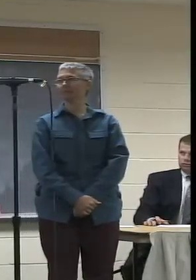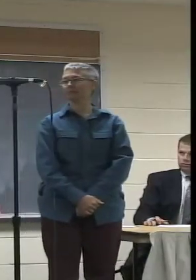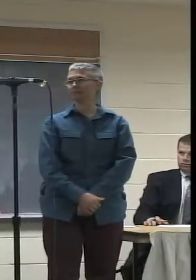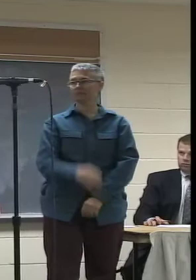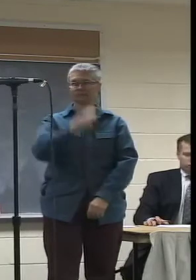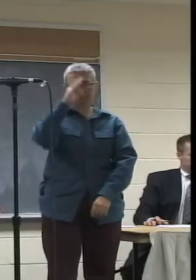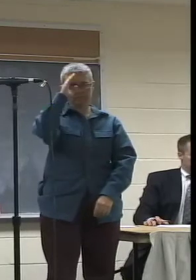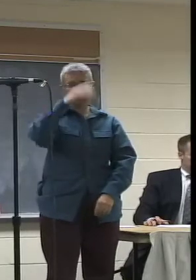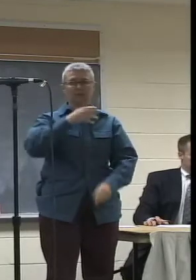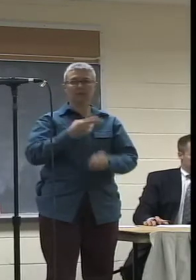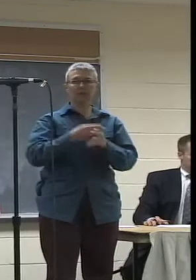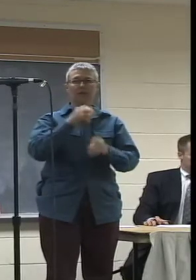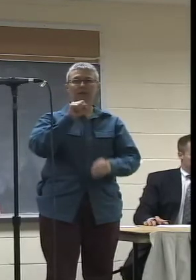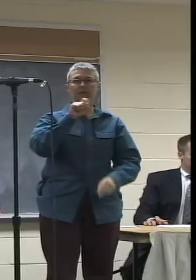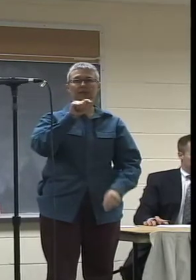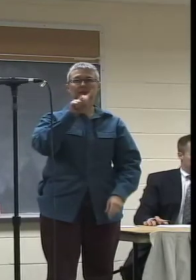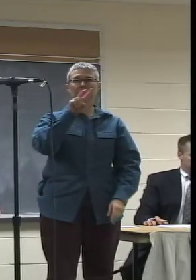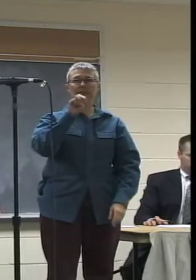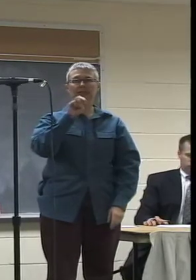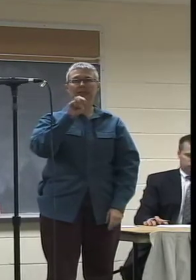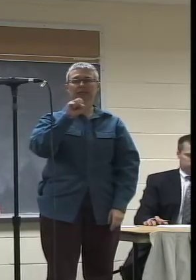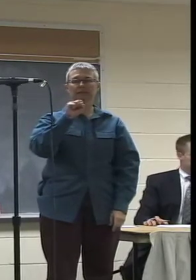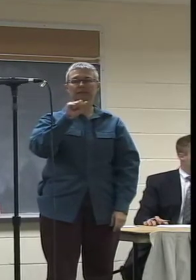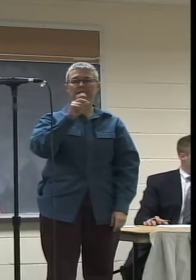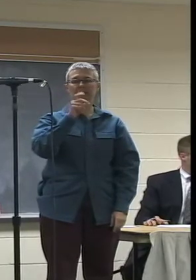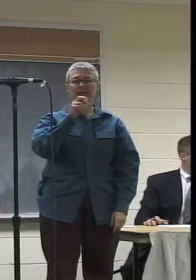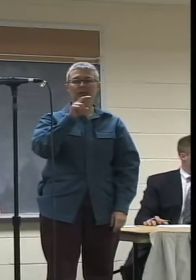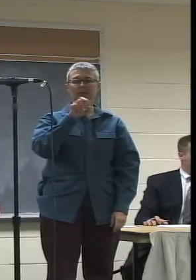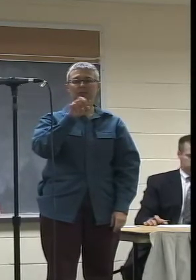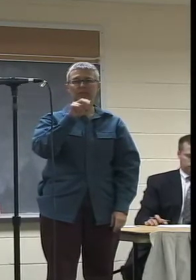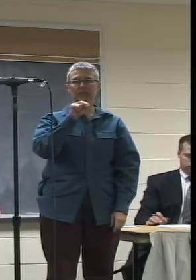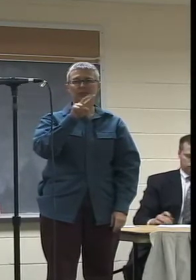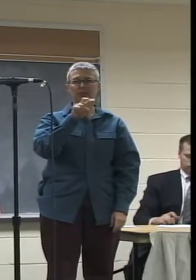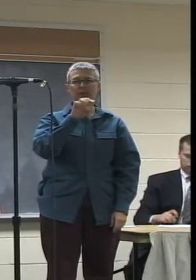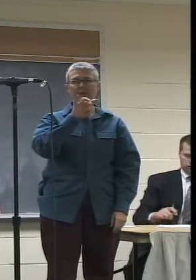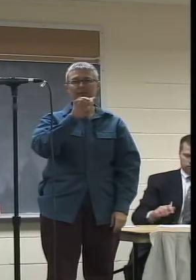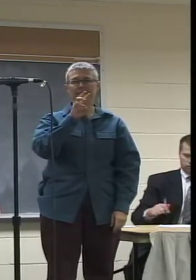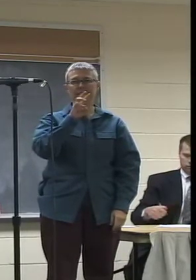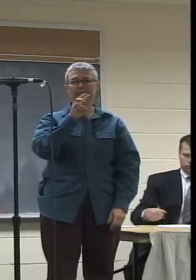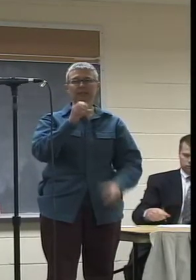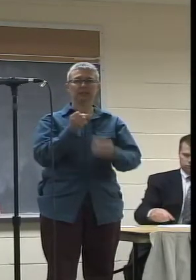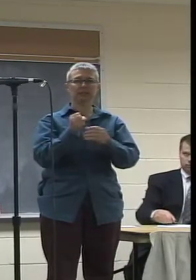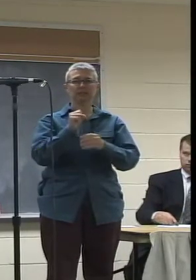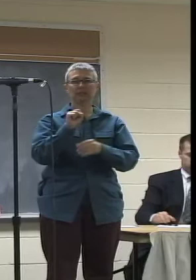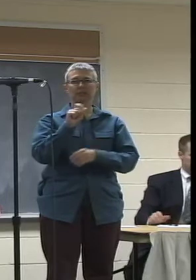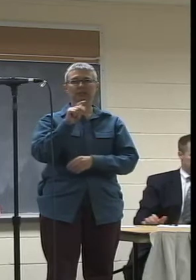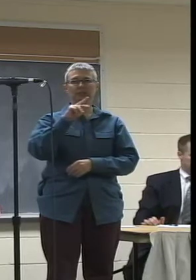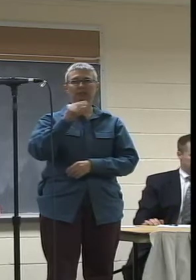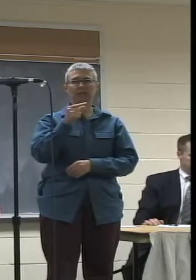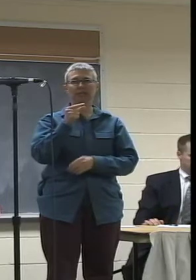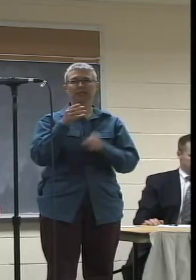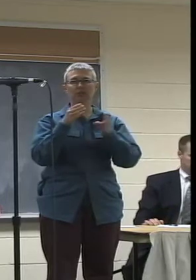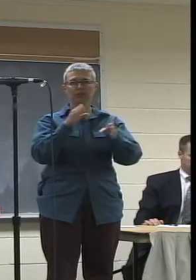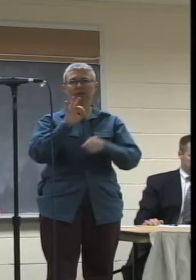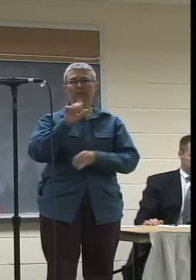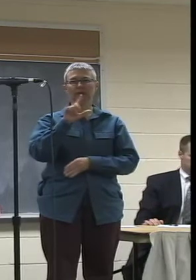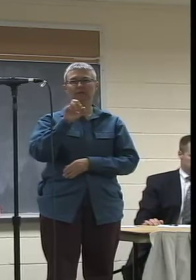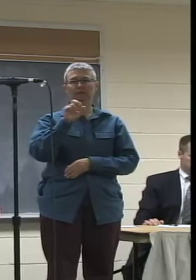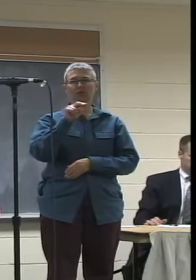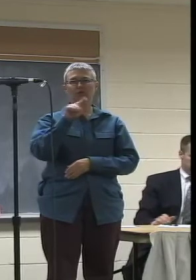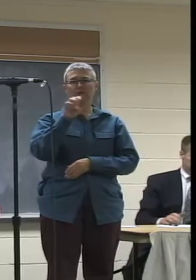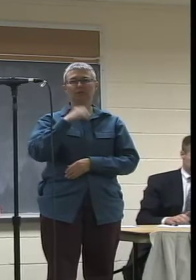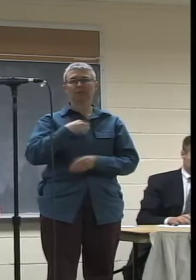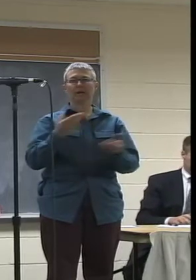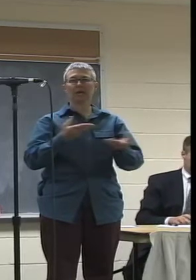Hello. My name is Steve Sanderson, 286 Spring Street in Florence. I'm here as a local artist and as a representative of the